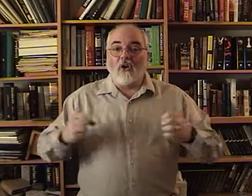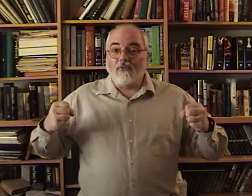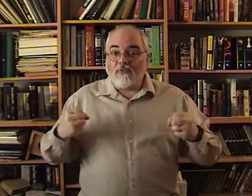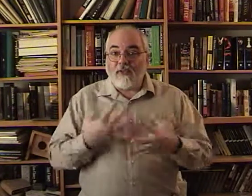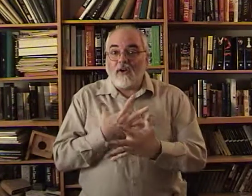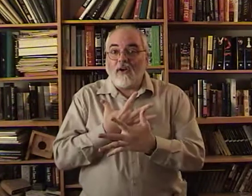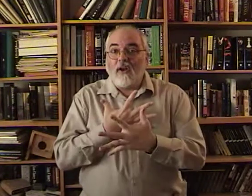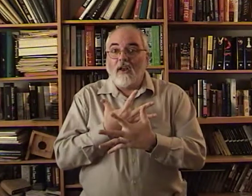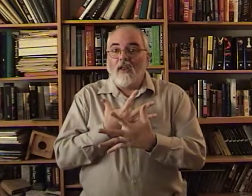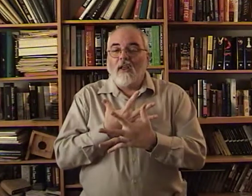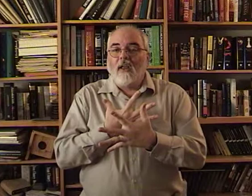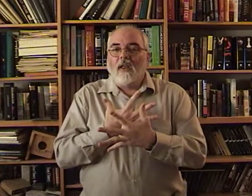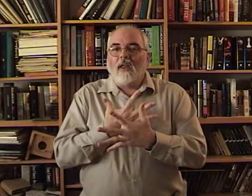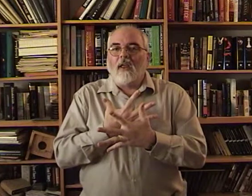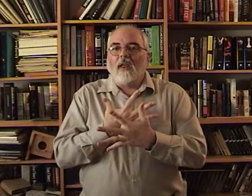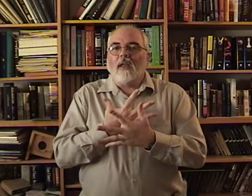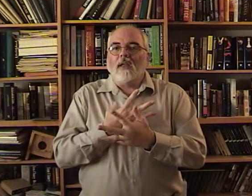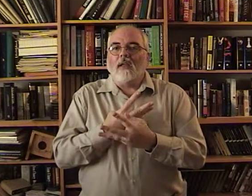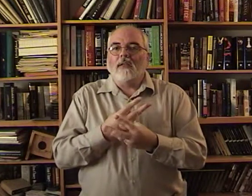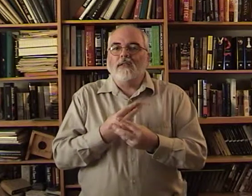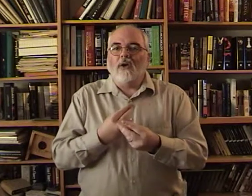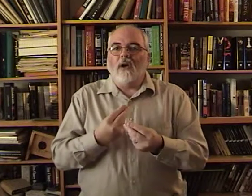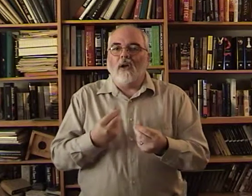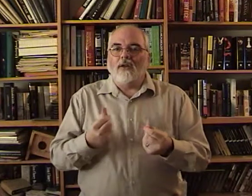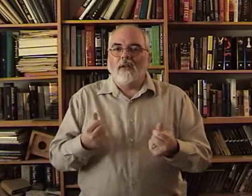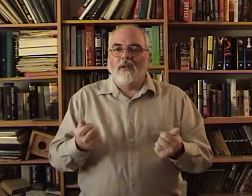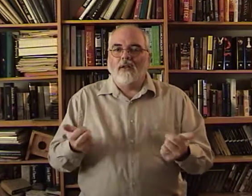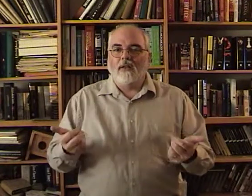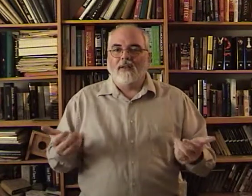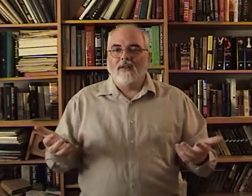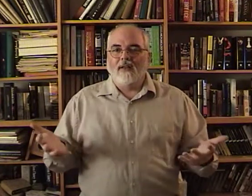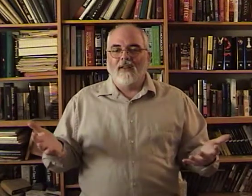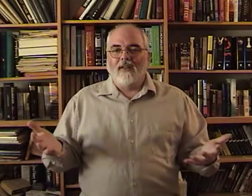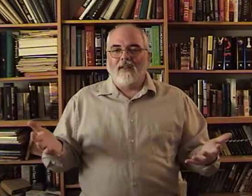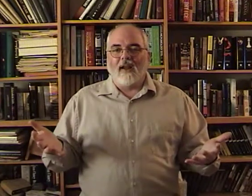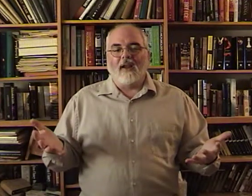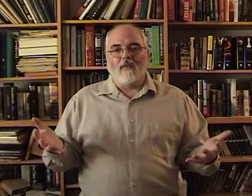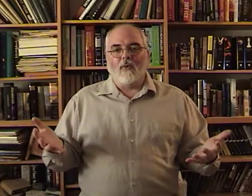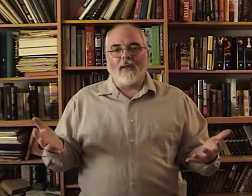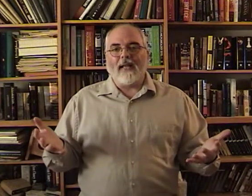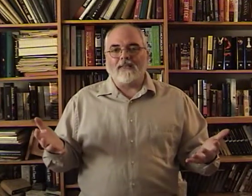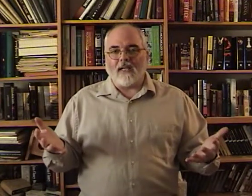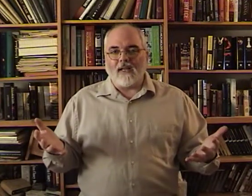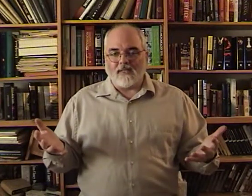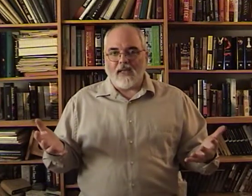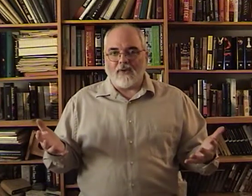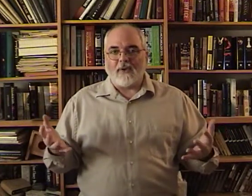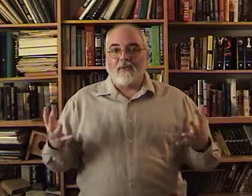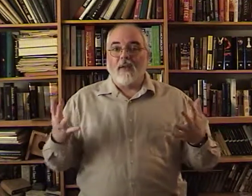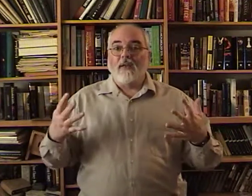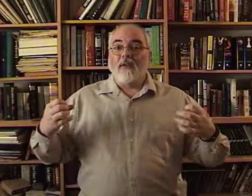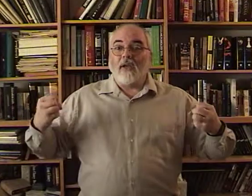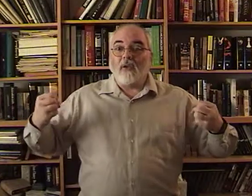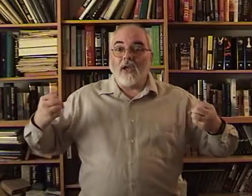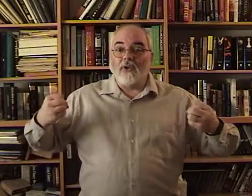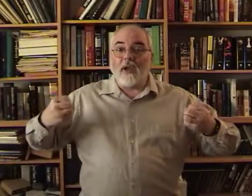All fear. Is gone. I love the way that signs out. Because you got.